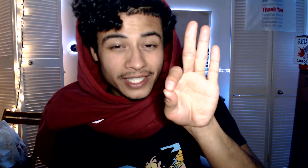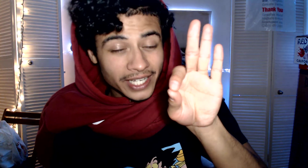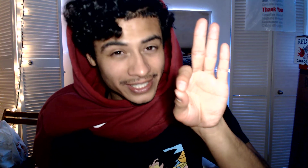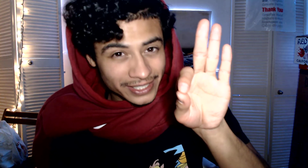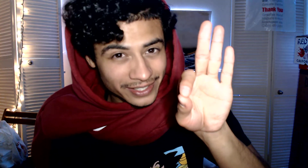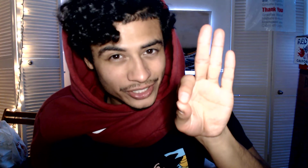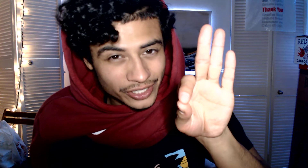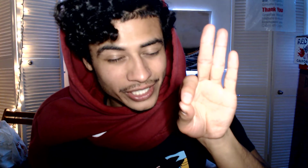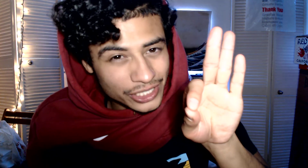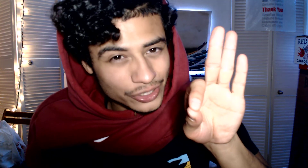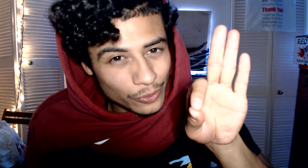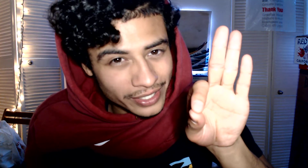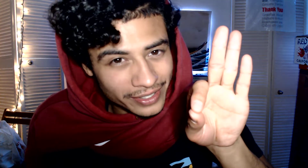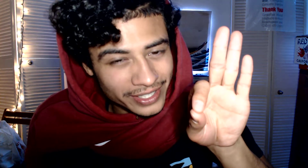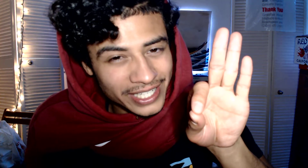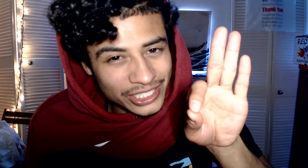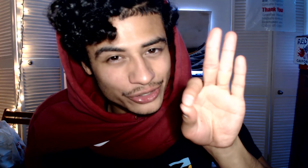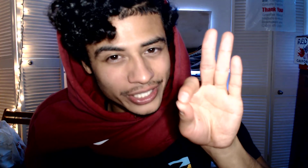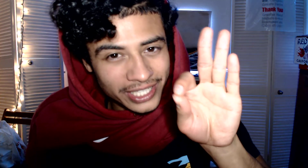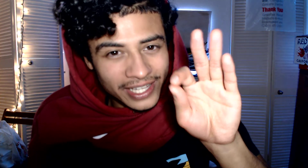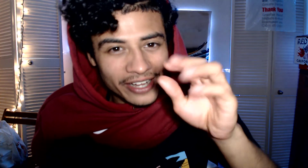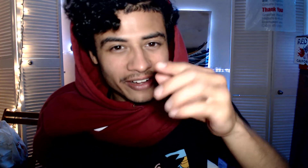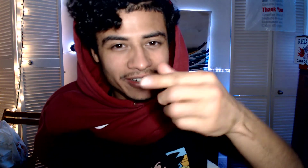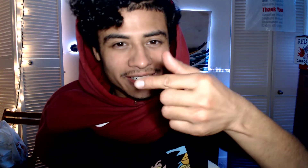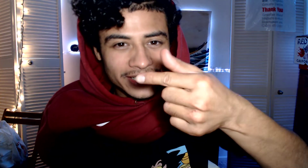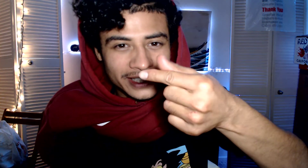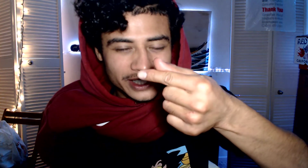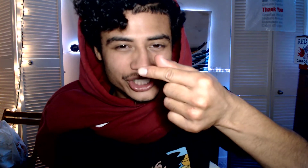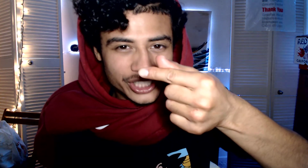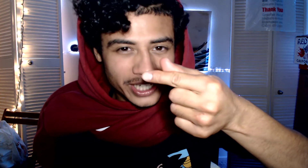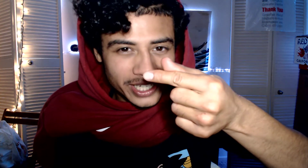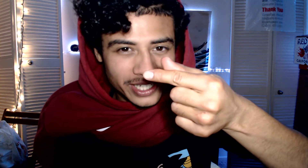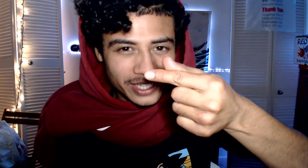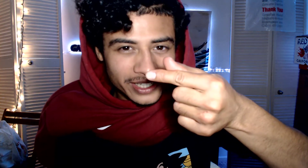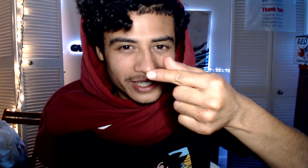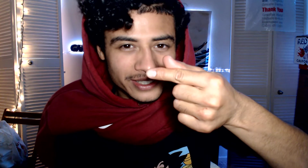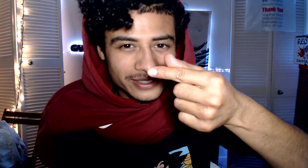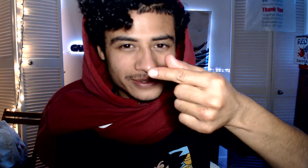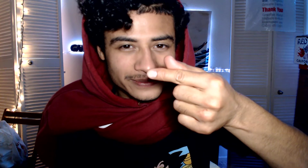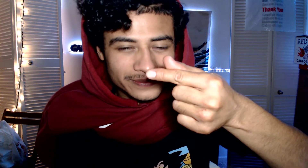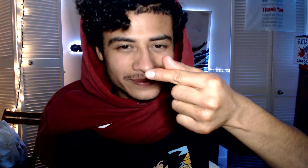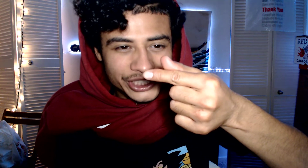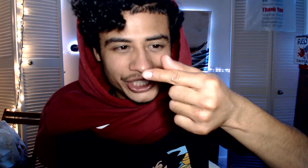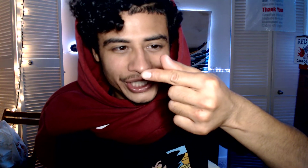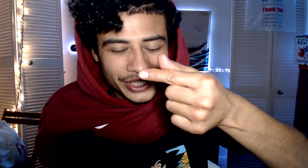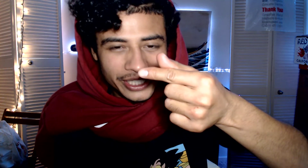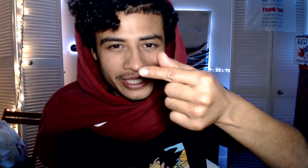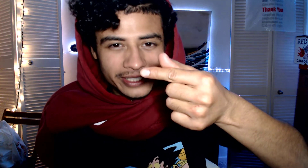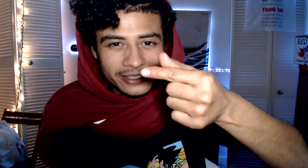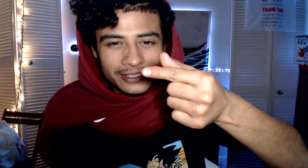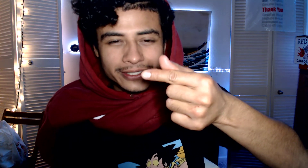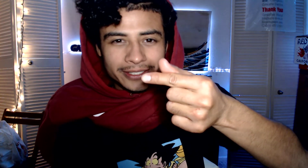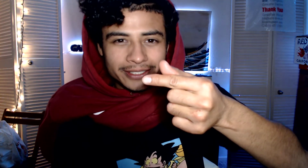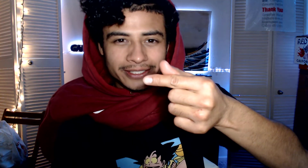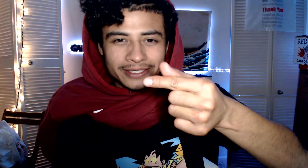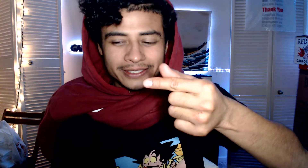And to the next one, the next tricky letter. G. G. F. F.